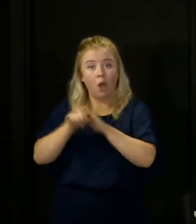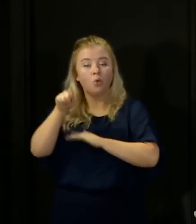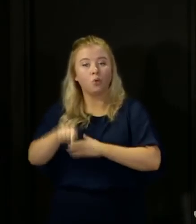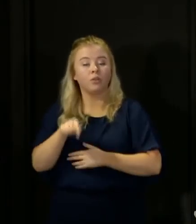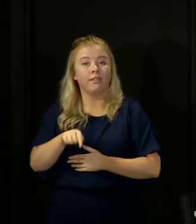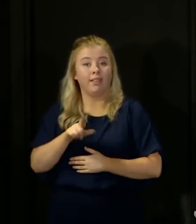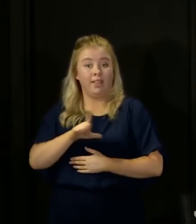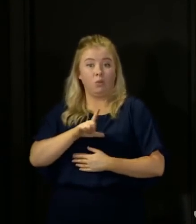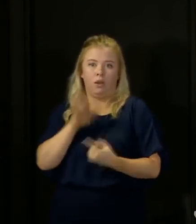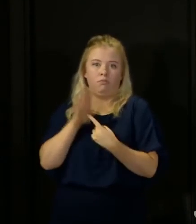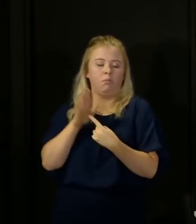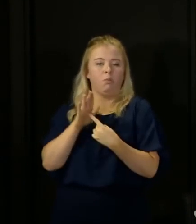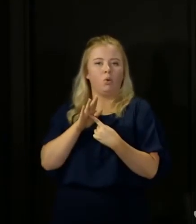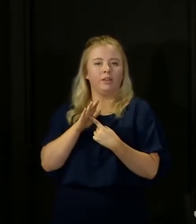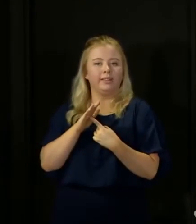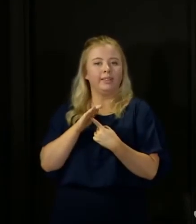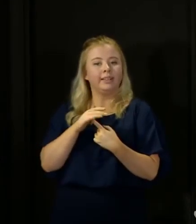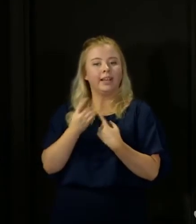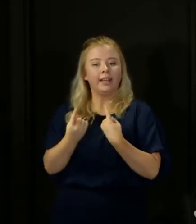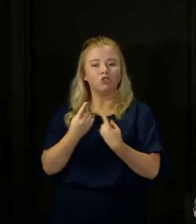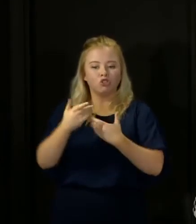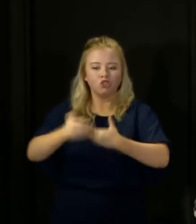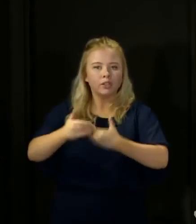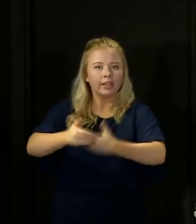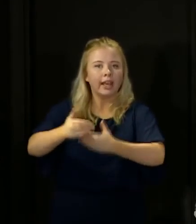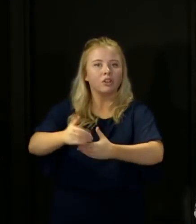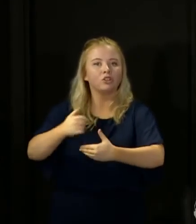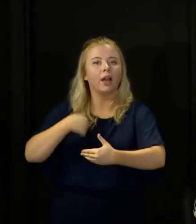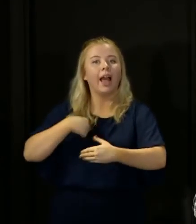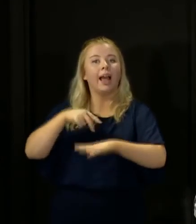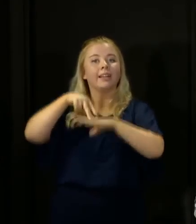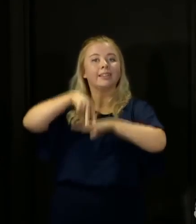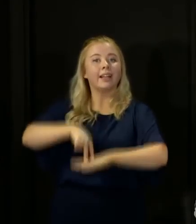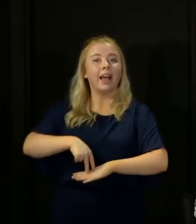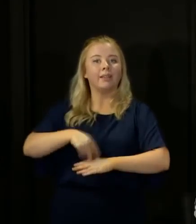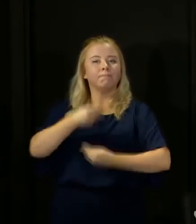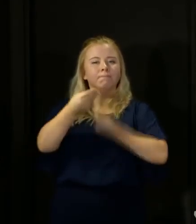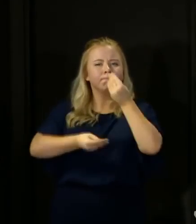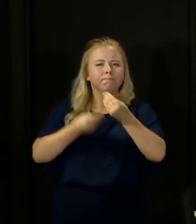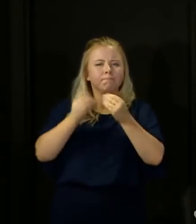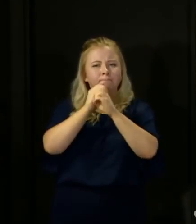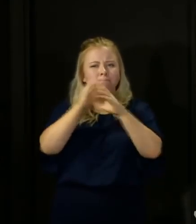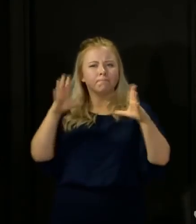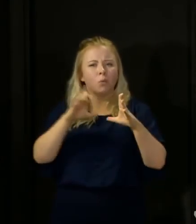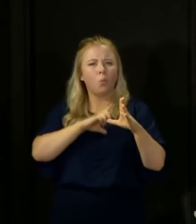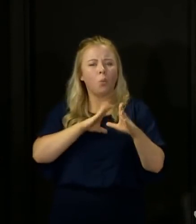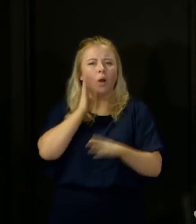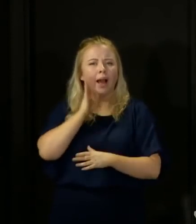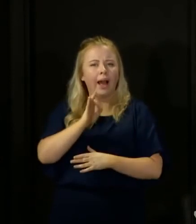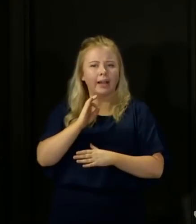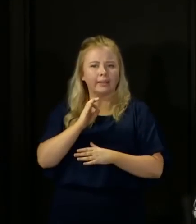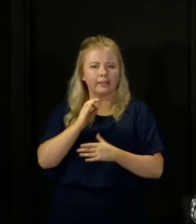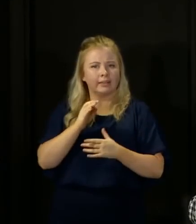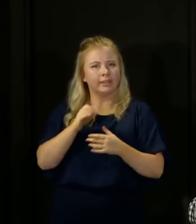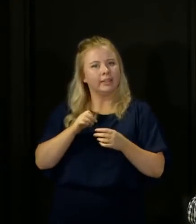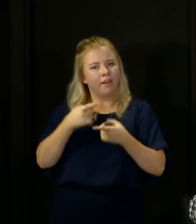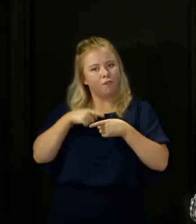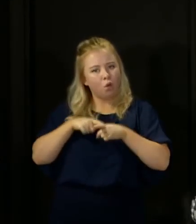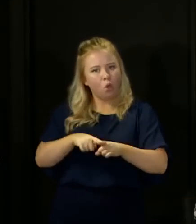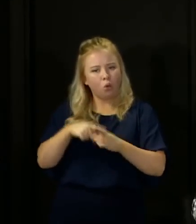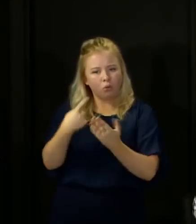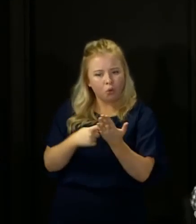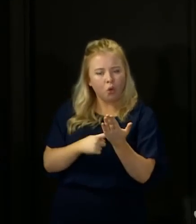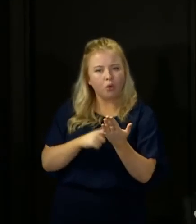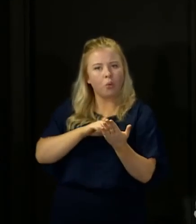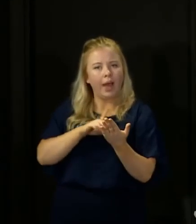important that at every stage of the process now, I stand here and explain to you why I'm asking you to continue to do things, the reasons